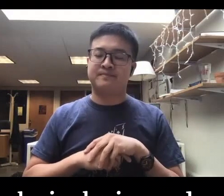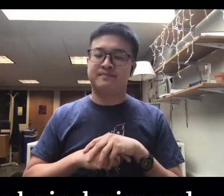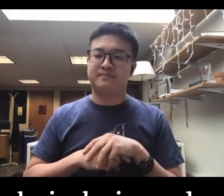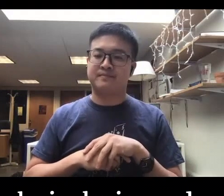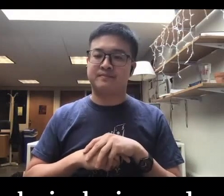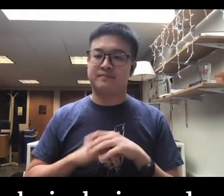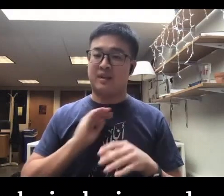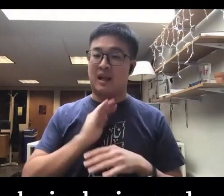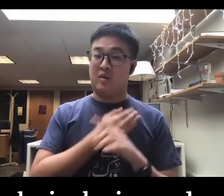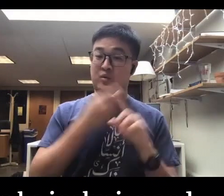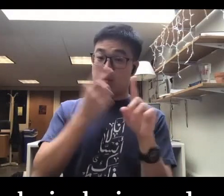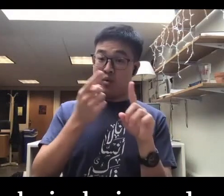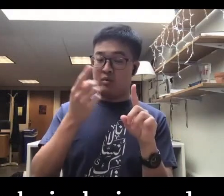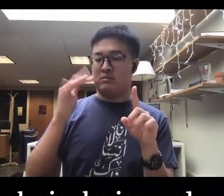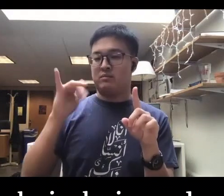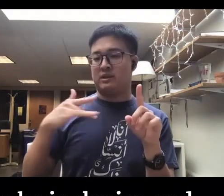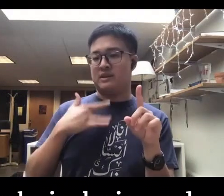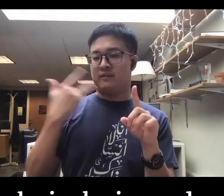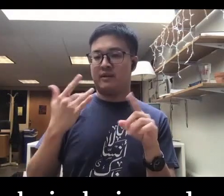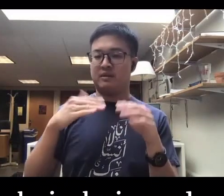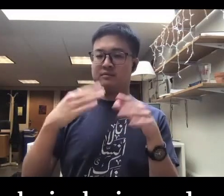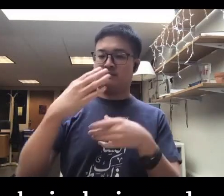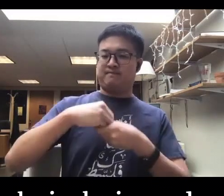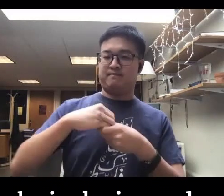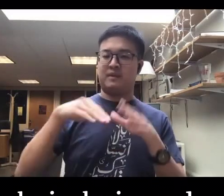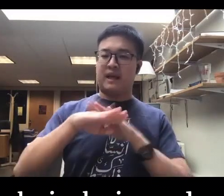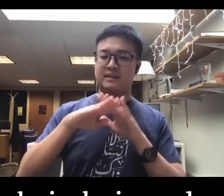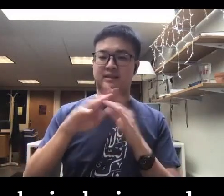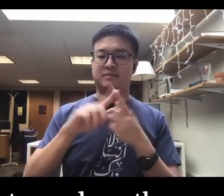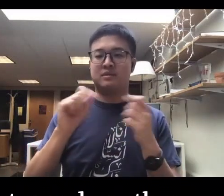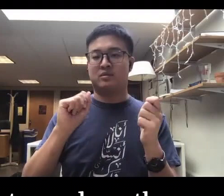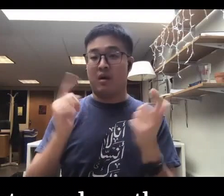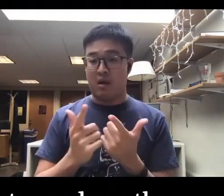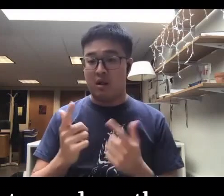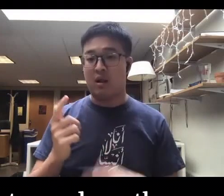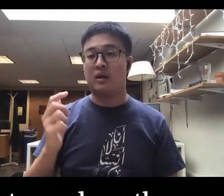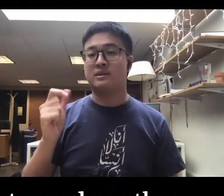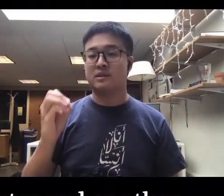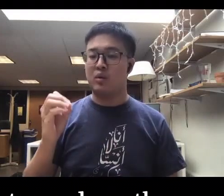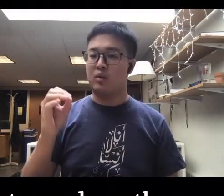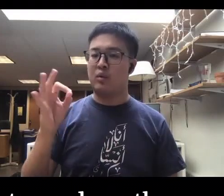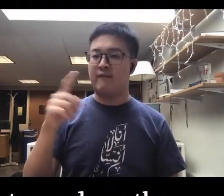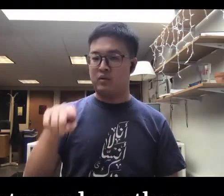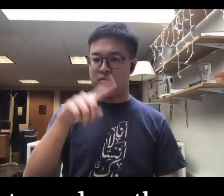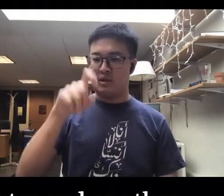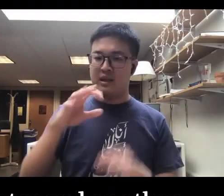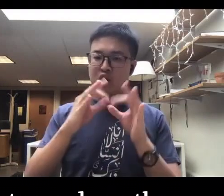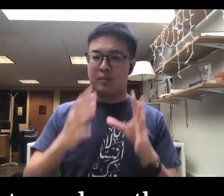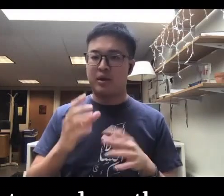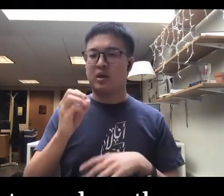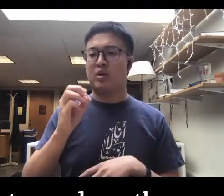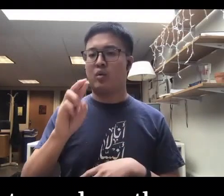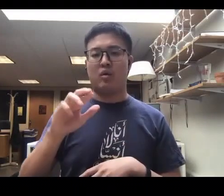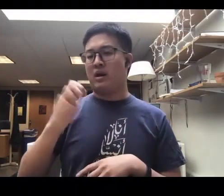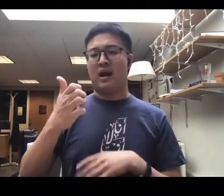Our goal is for this event to be inclusive and accessible to all, so if you need an interpreter and or other